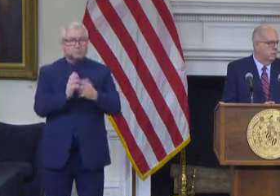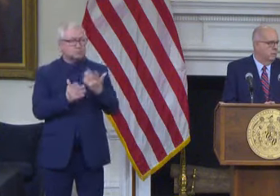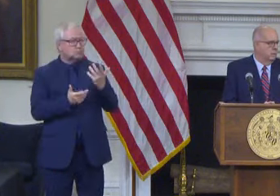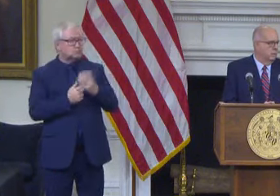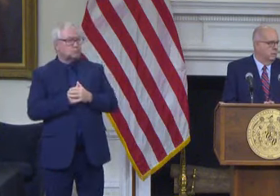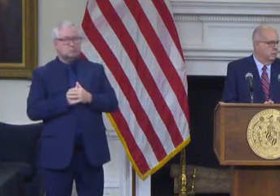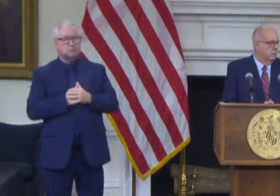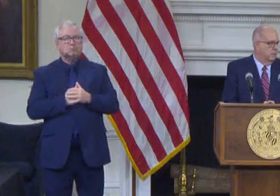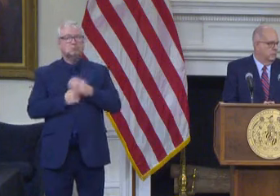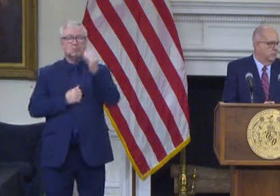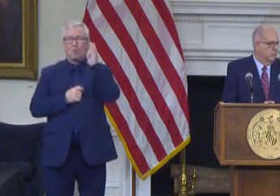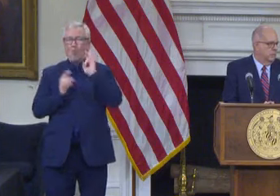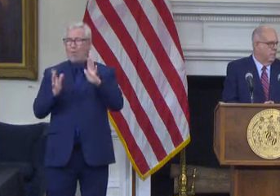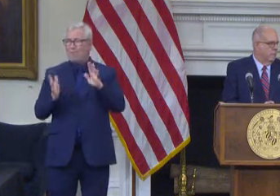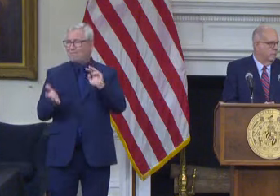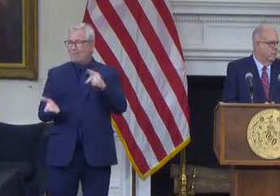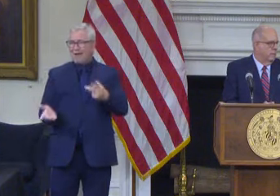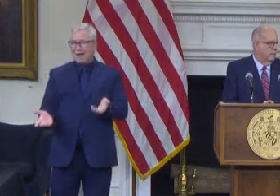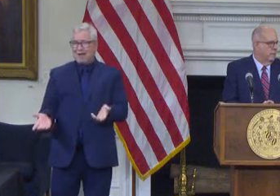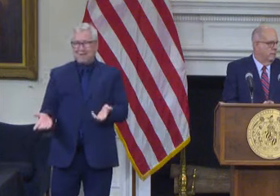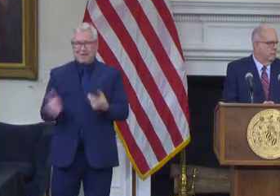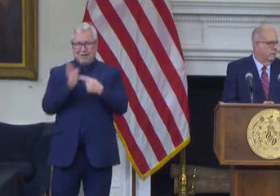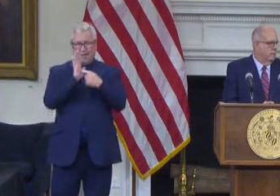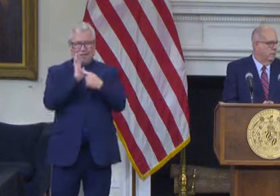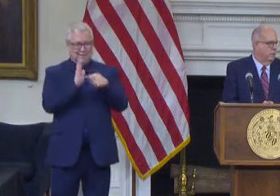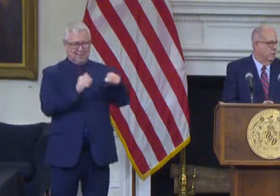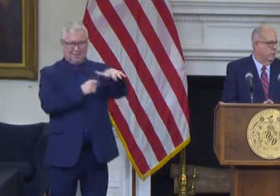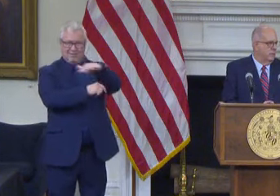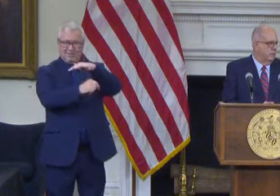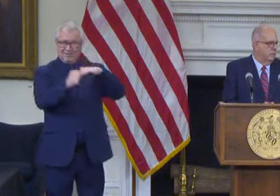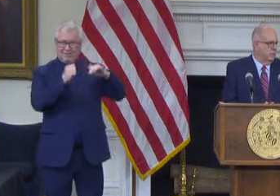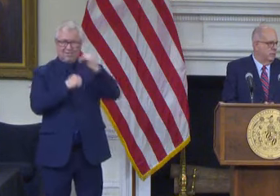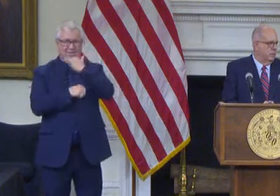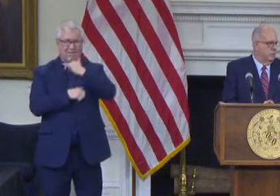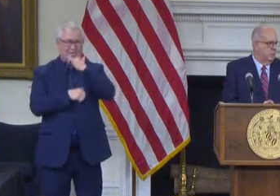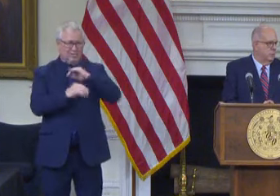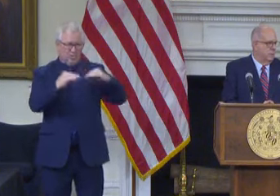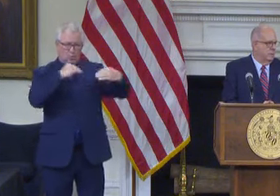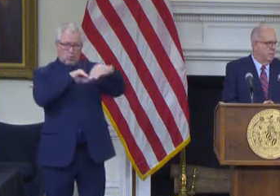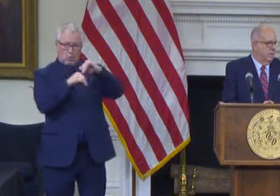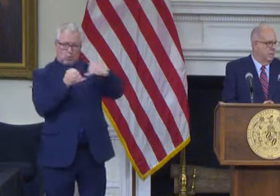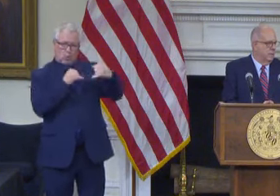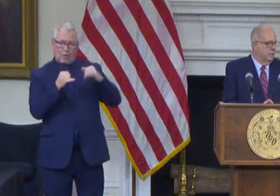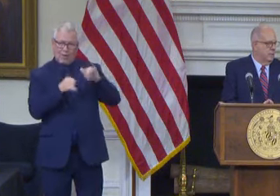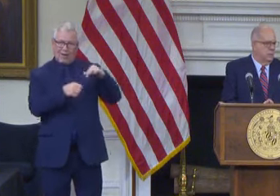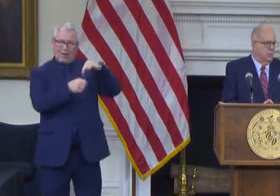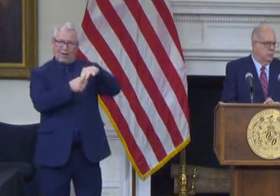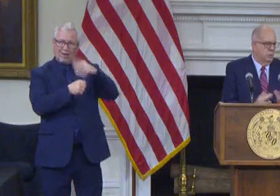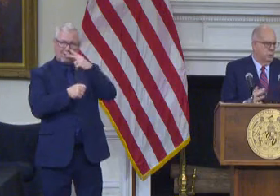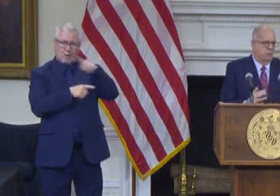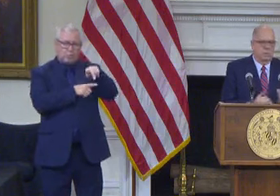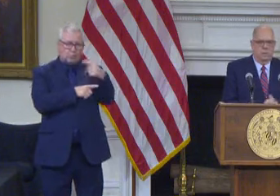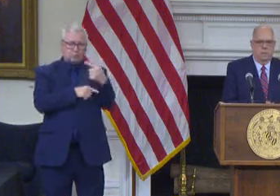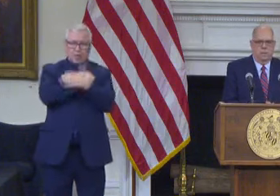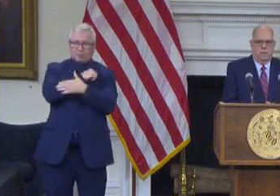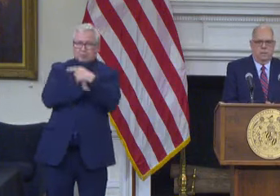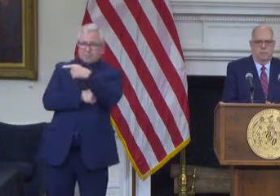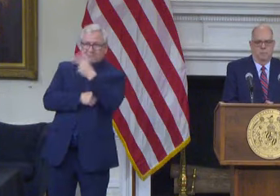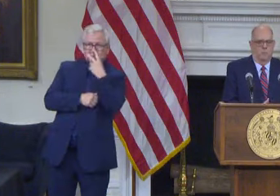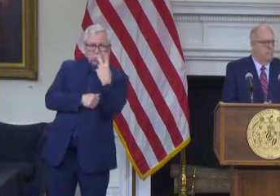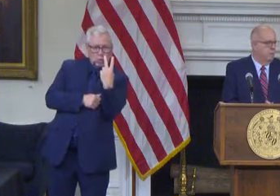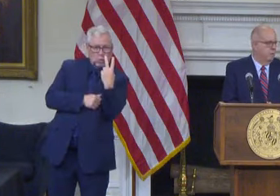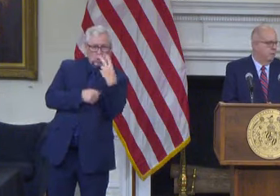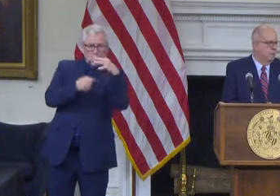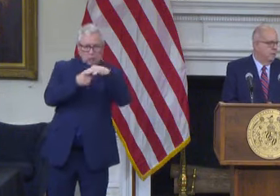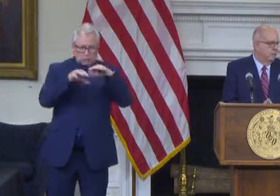egregious representation of a violation of the voting's right if you see what they did to Prince George's County and two districts that were created